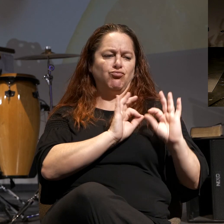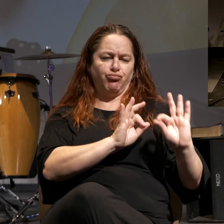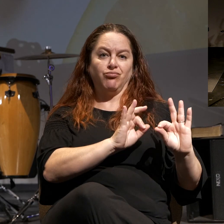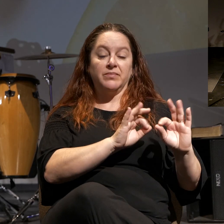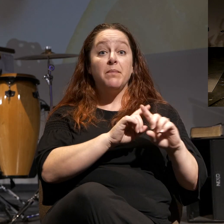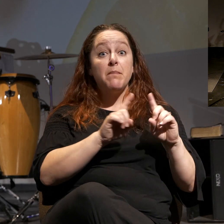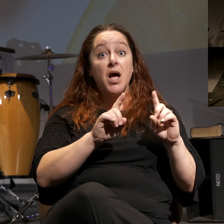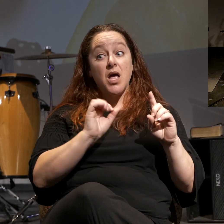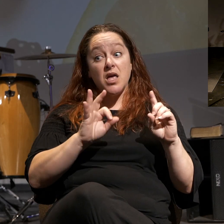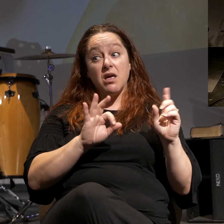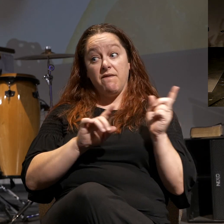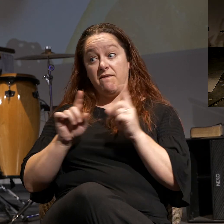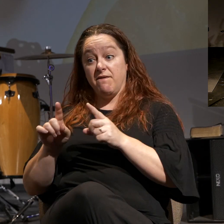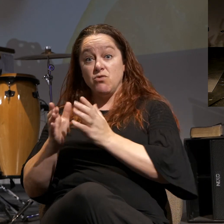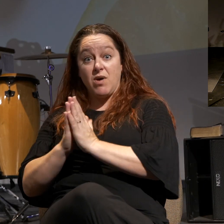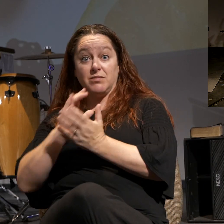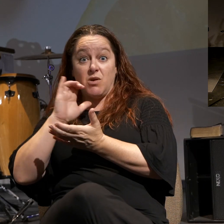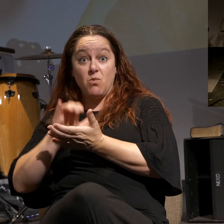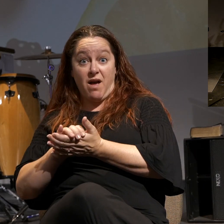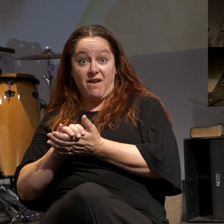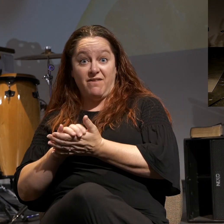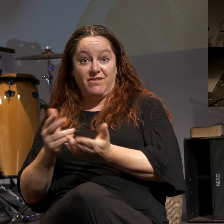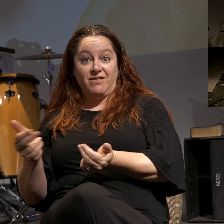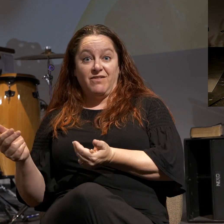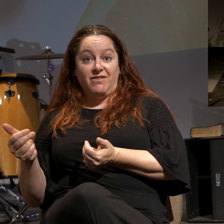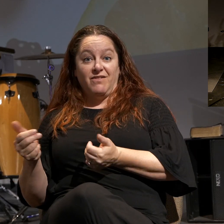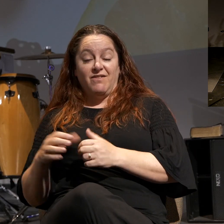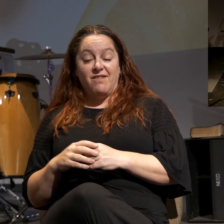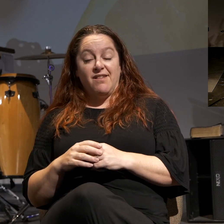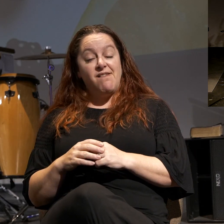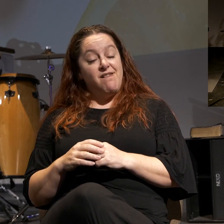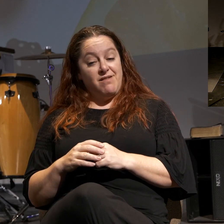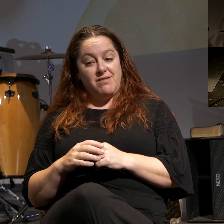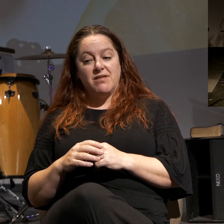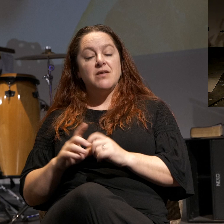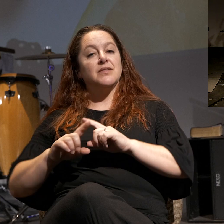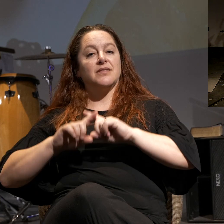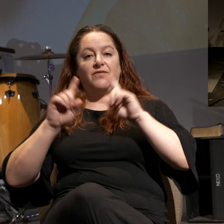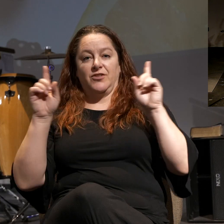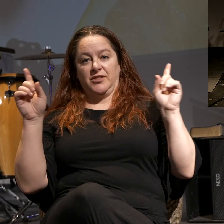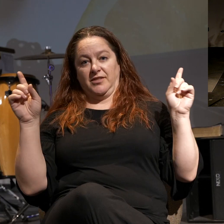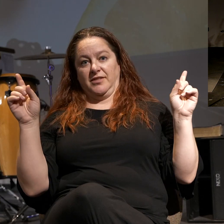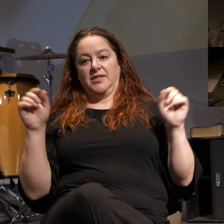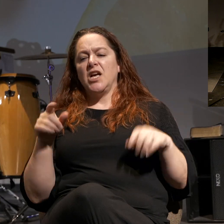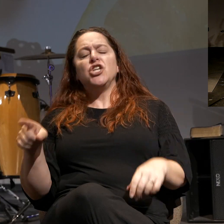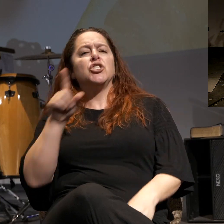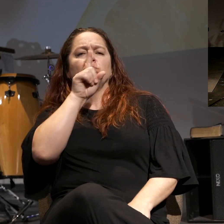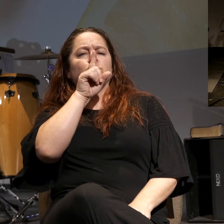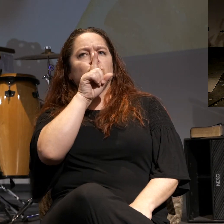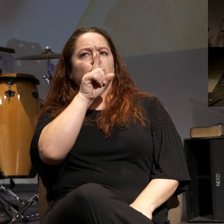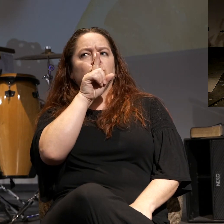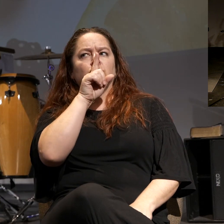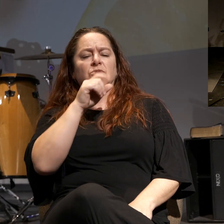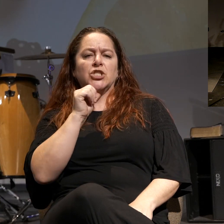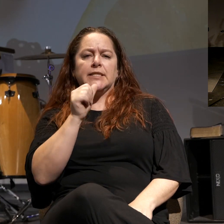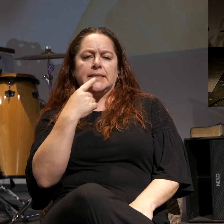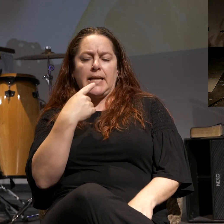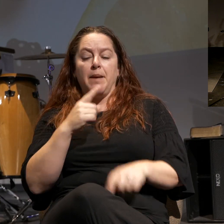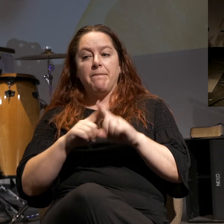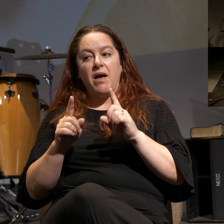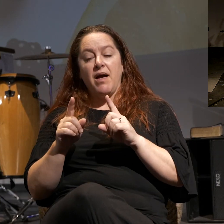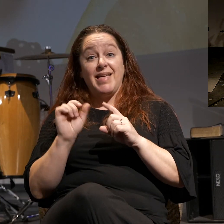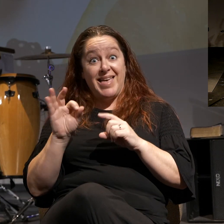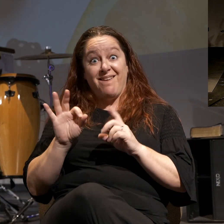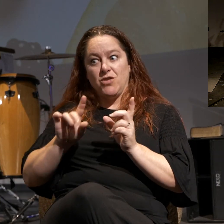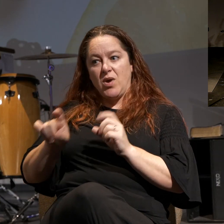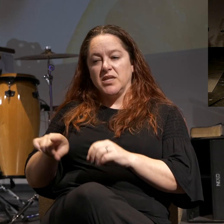But if you were to talk to my wife, I mean, that would be a different story. And she never said this, but she would have